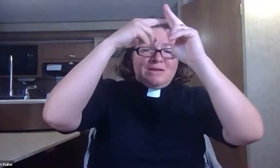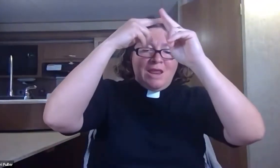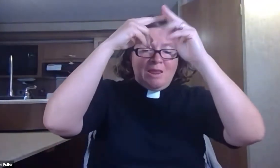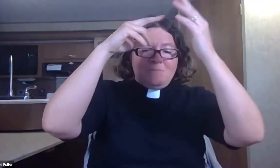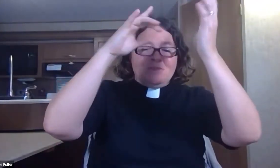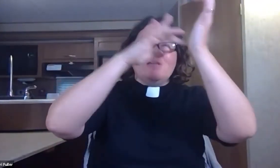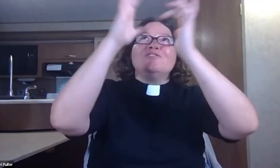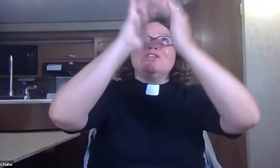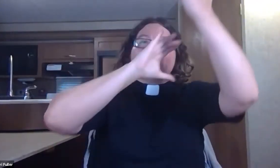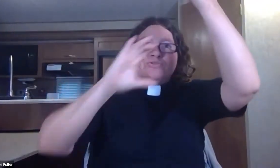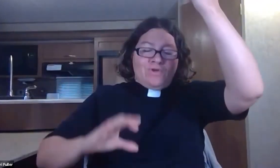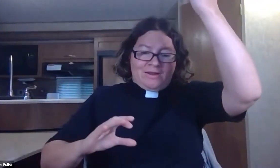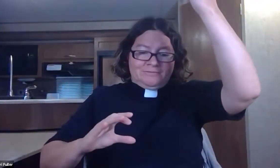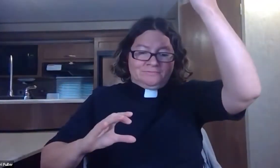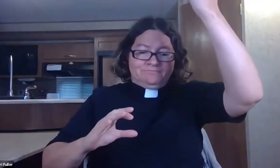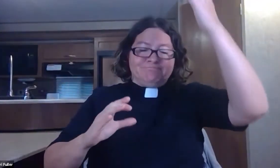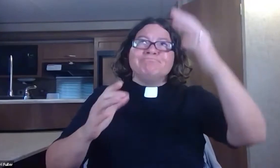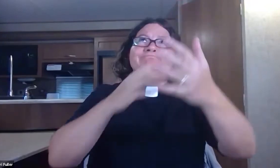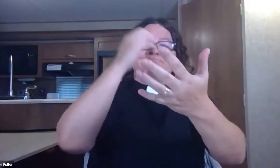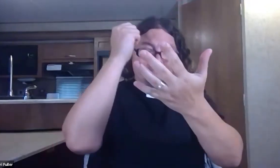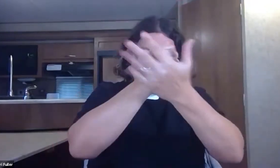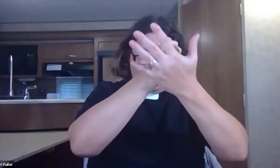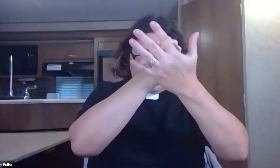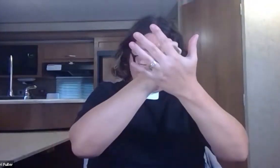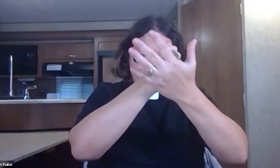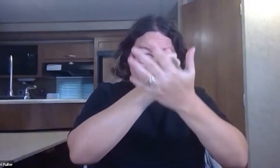in the name of Jesus the Christ Amen